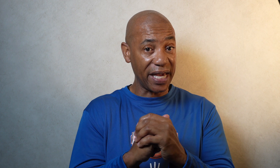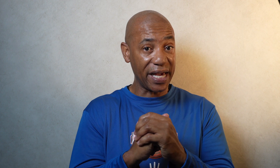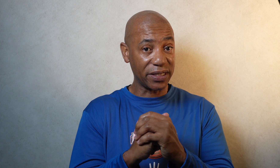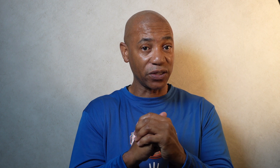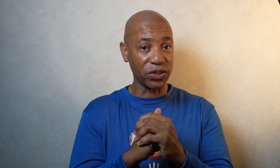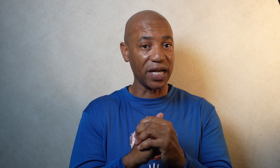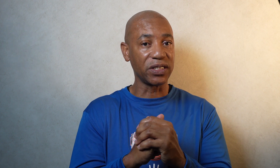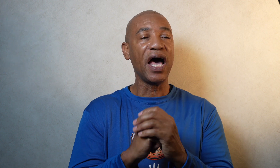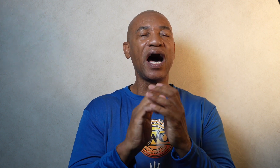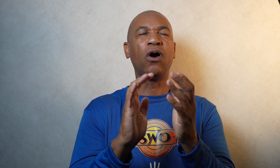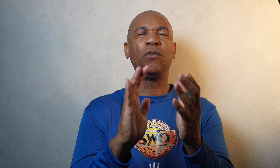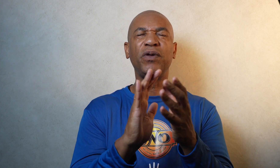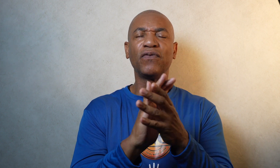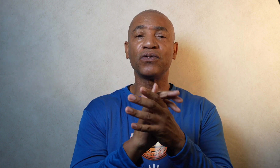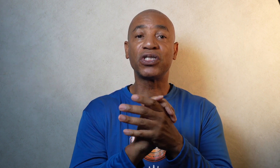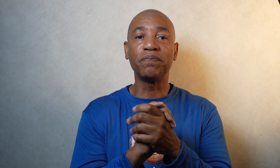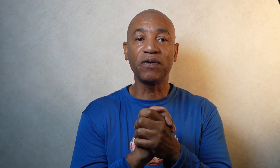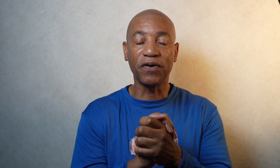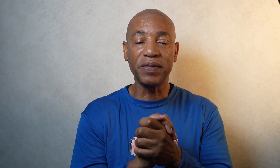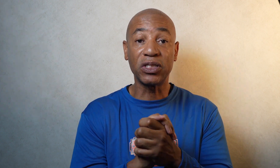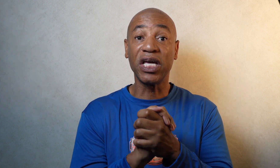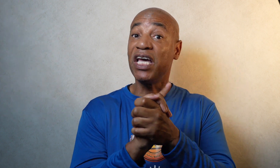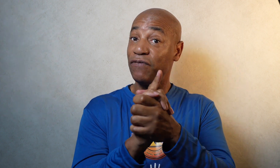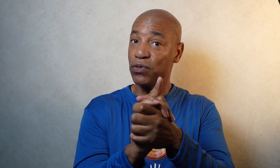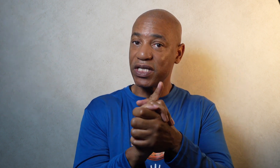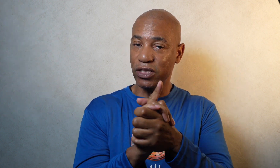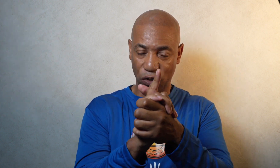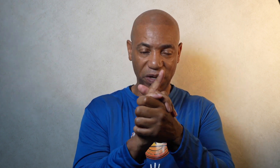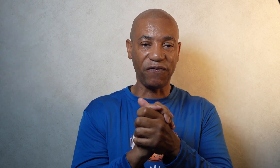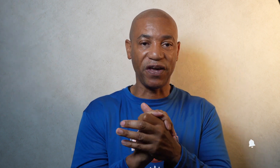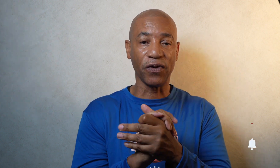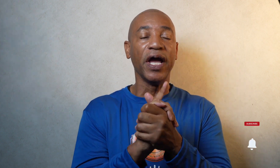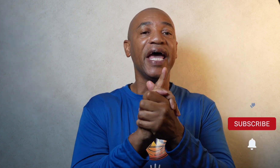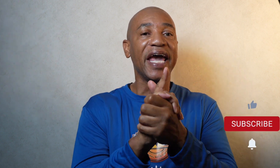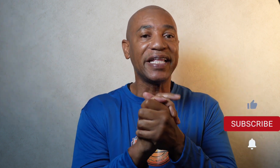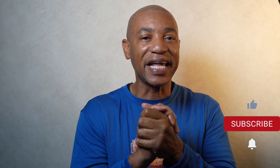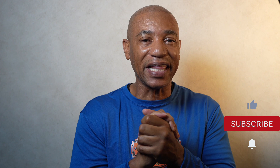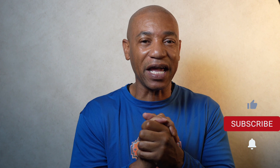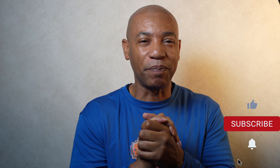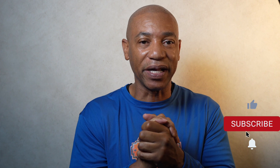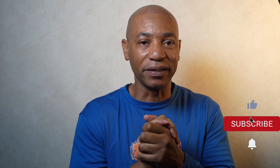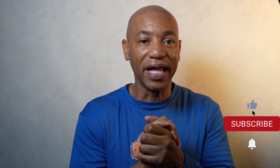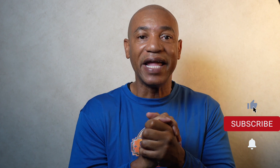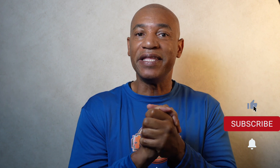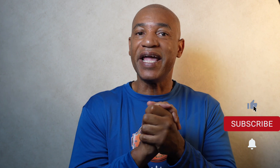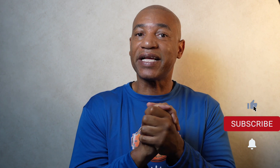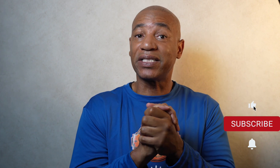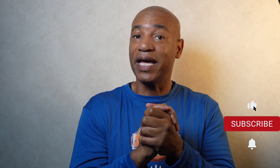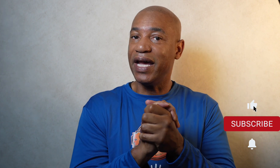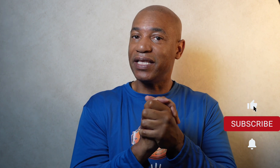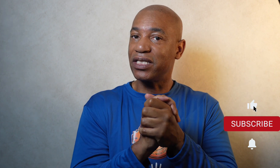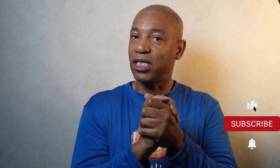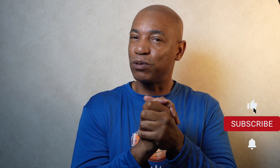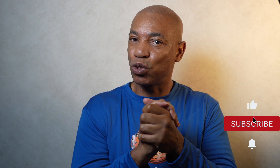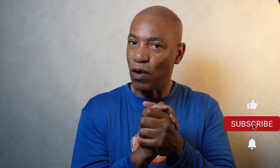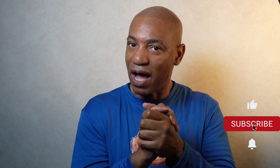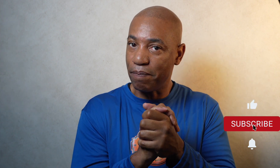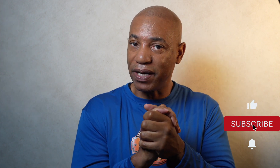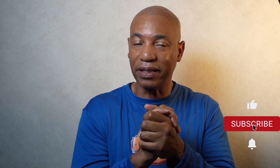ASL signs. I hope you've learned something from this. If you did do me a favor hit that like button. Next hit the subscribe button.